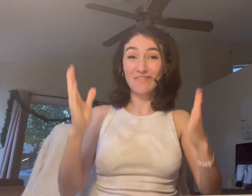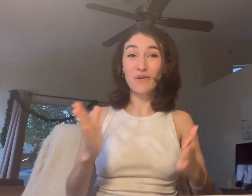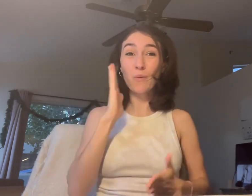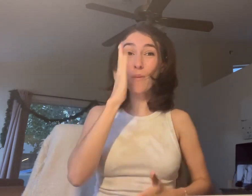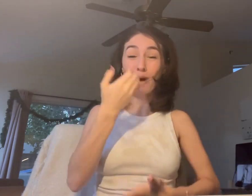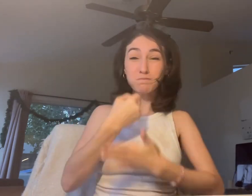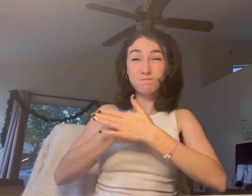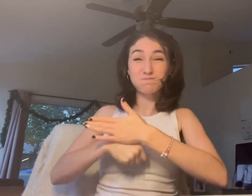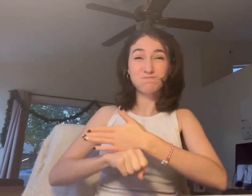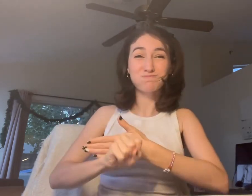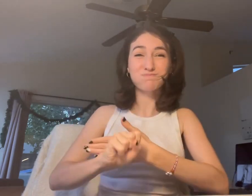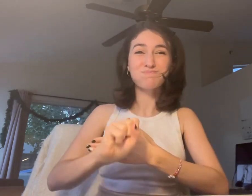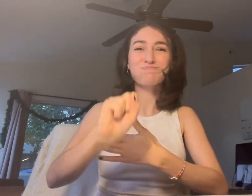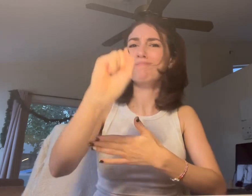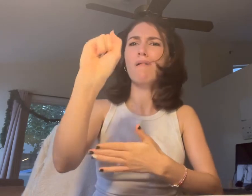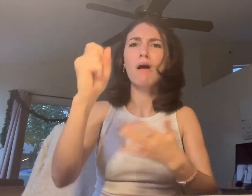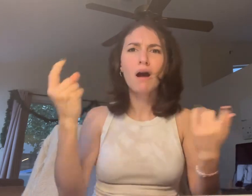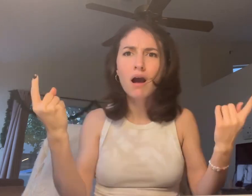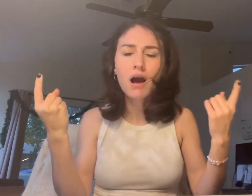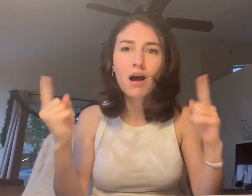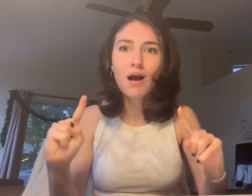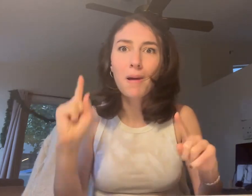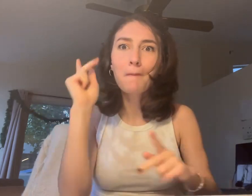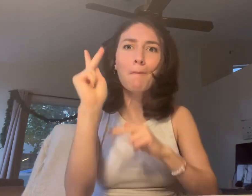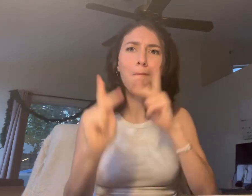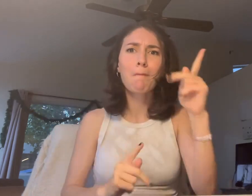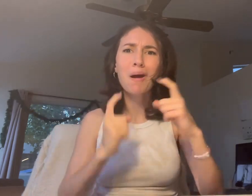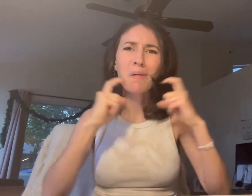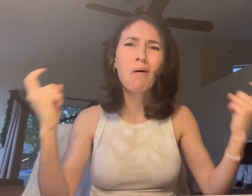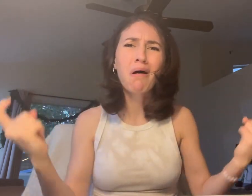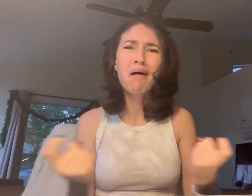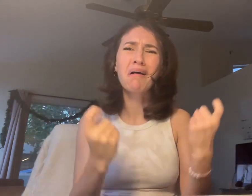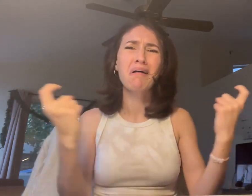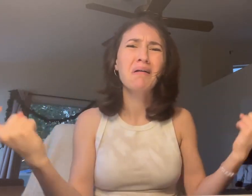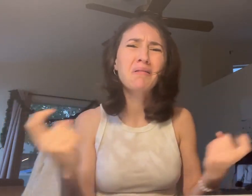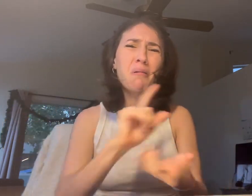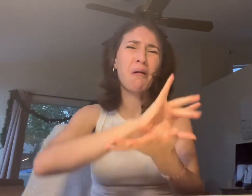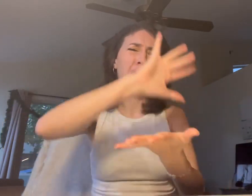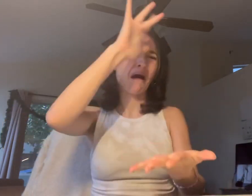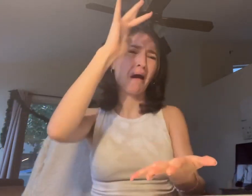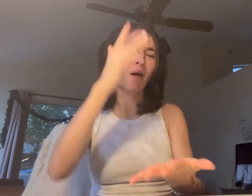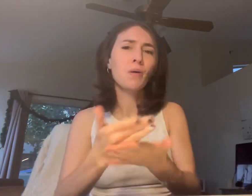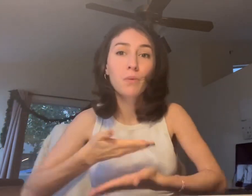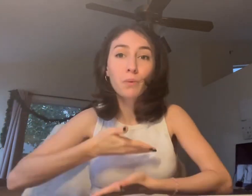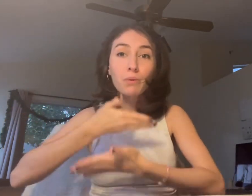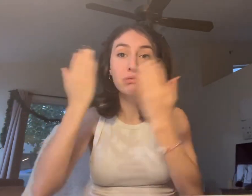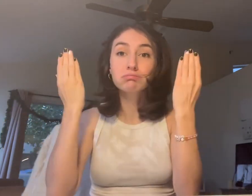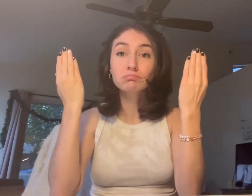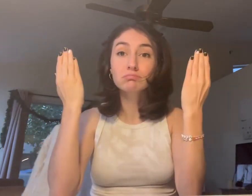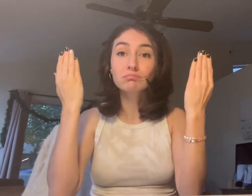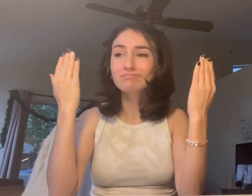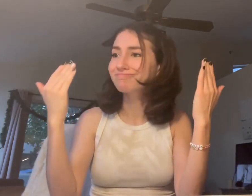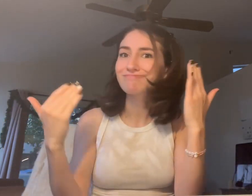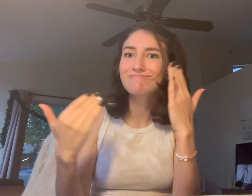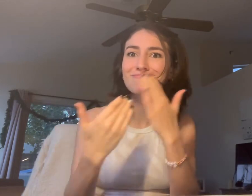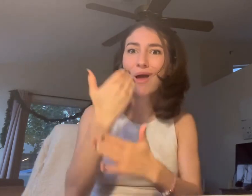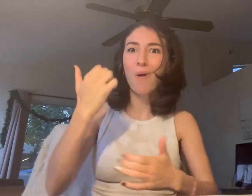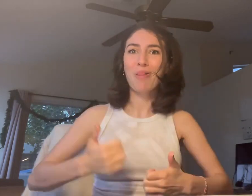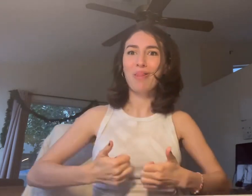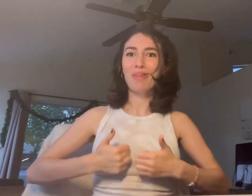To free the world from sin And he'll make all things new for you And love you